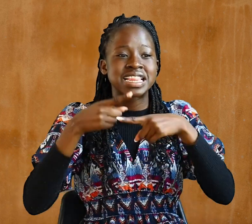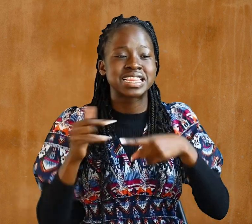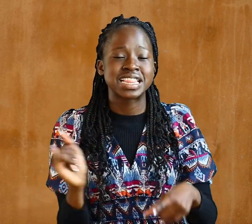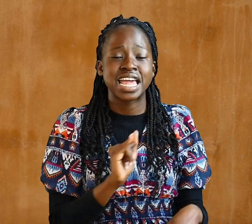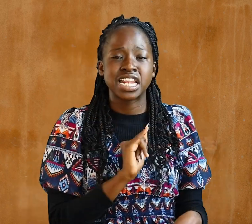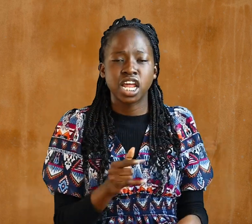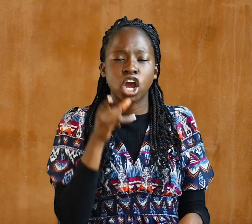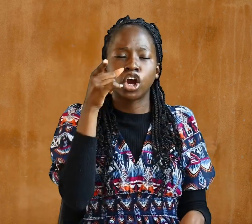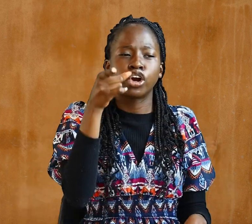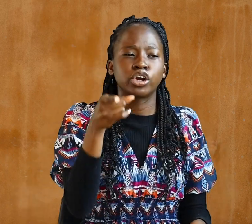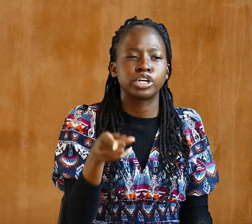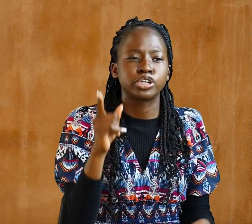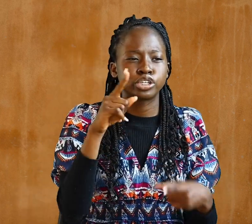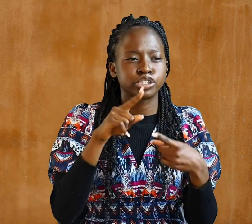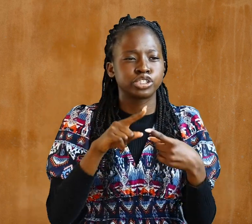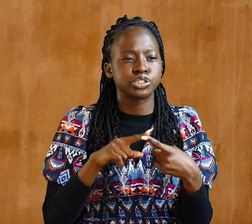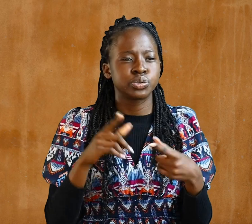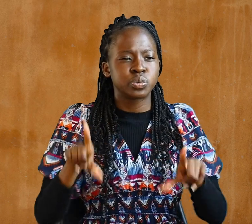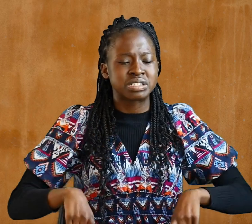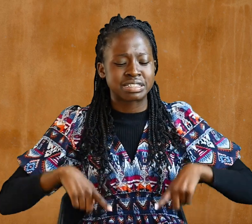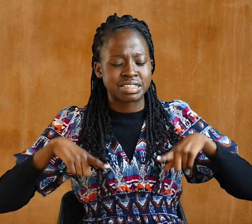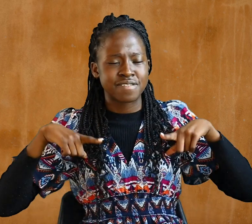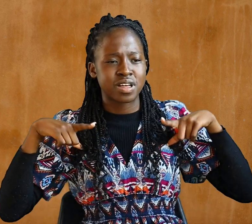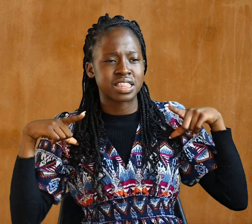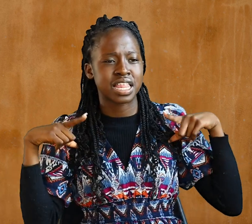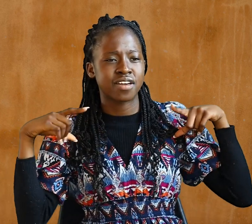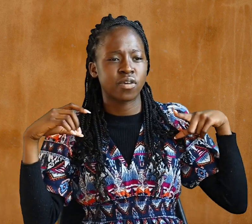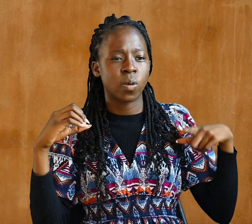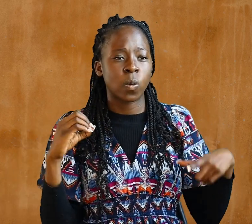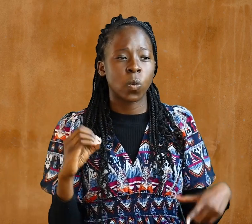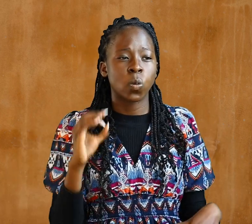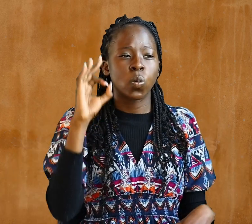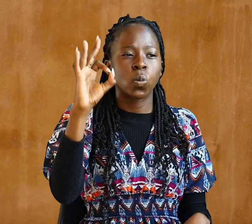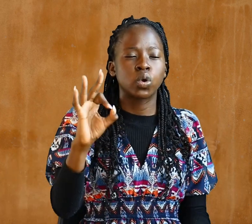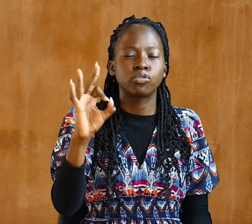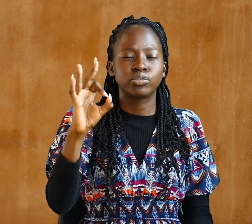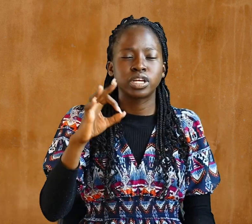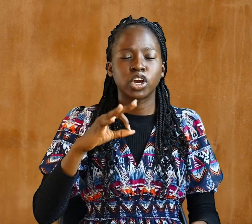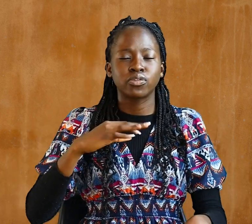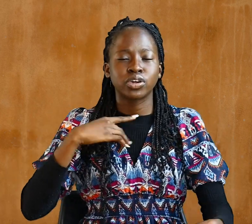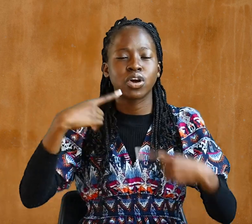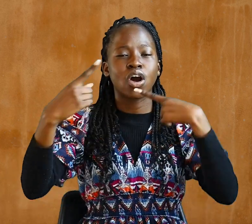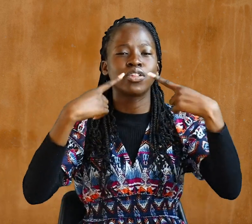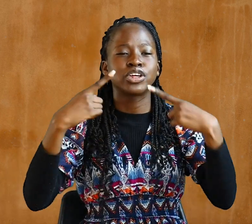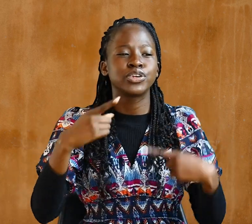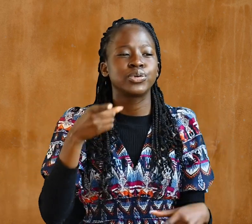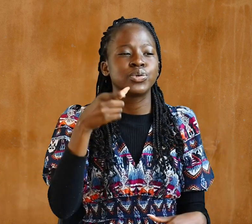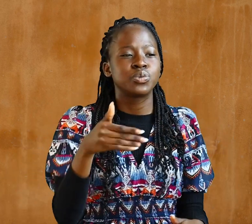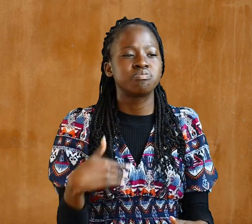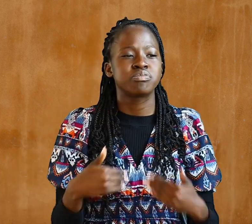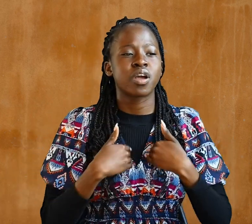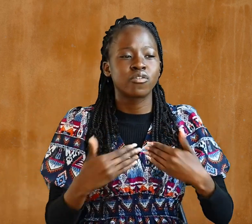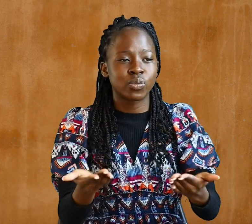then I urge you to live a life worthy of the calling you have received